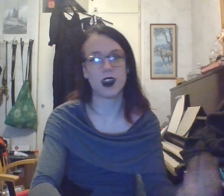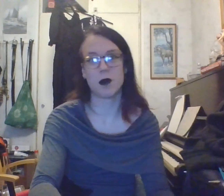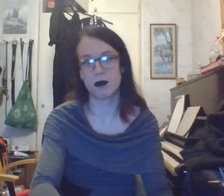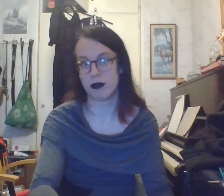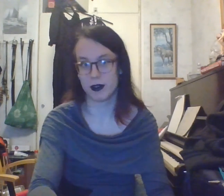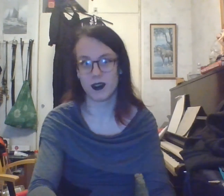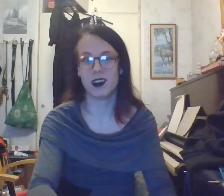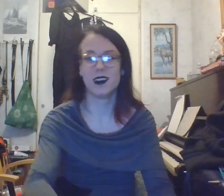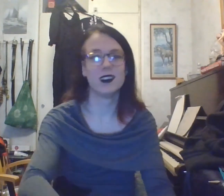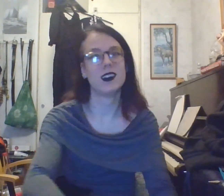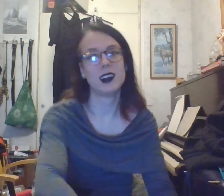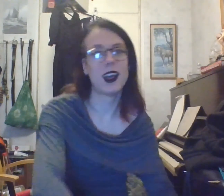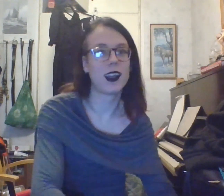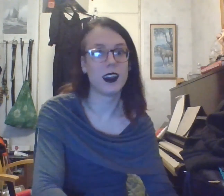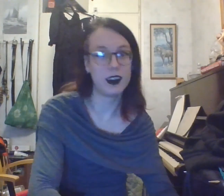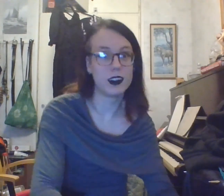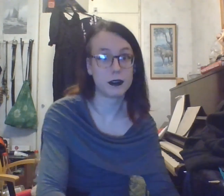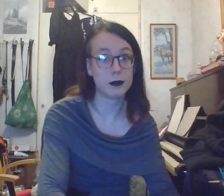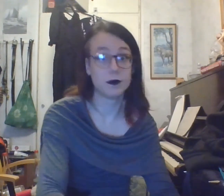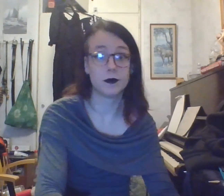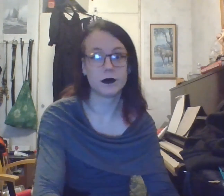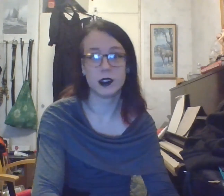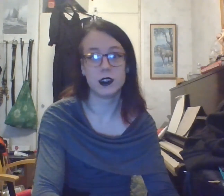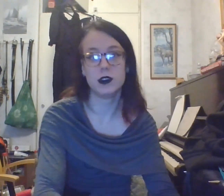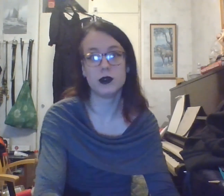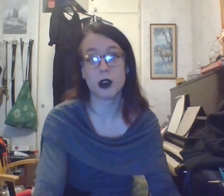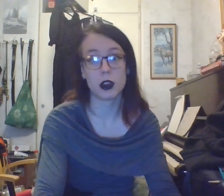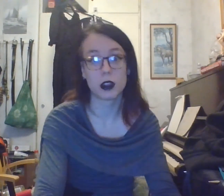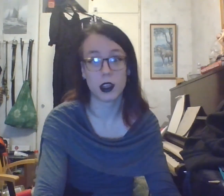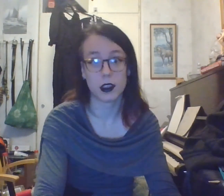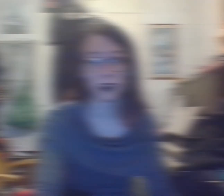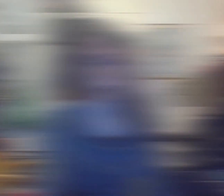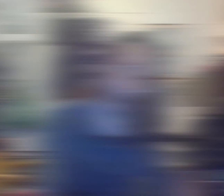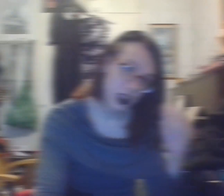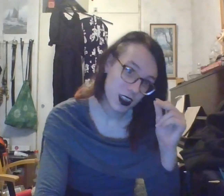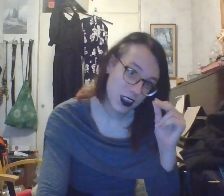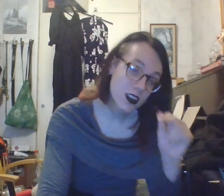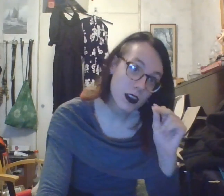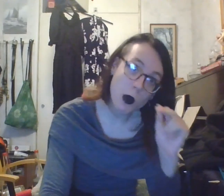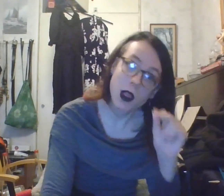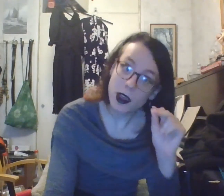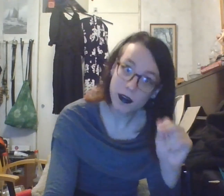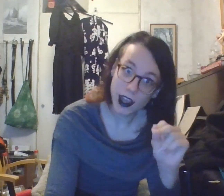before. Curse. Do drugs, kids. This is a really big factor.